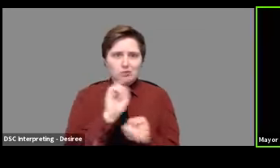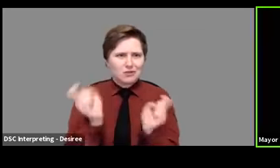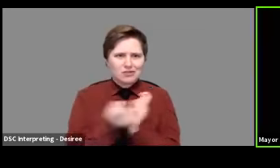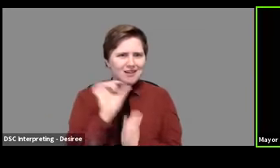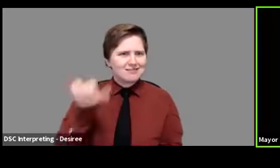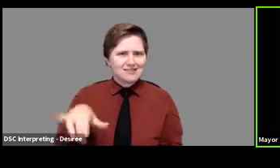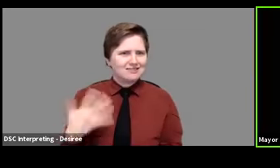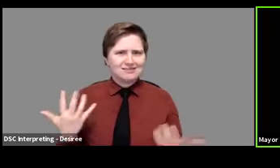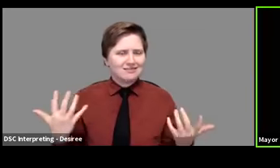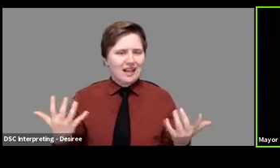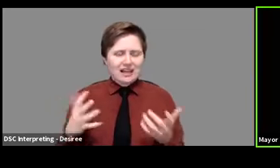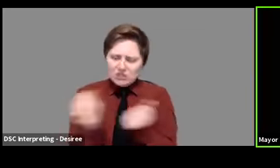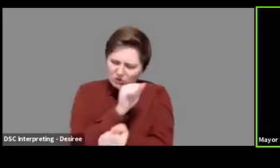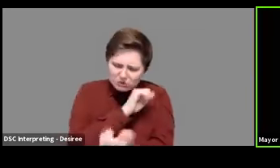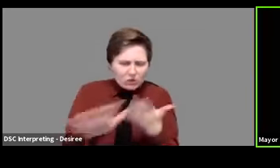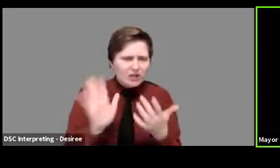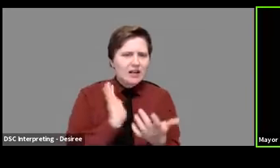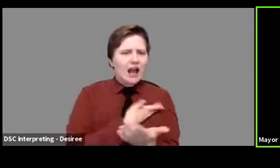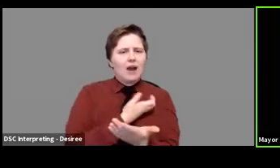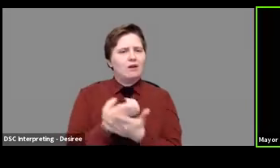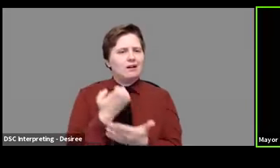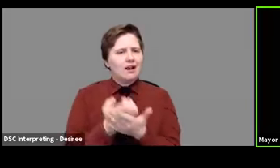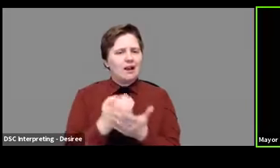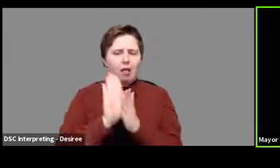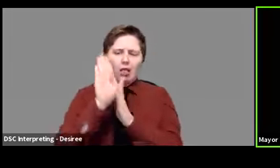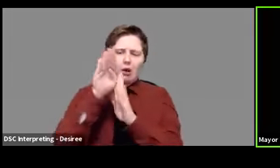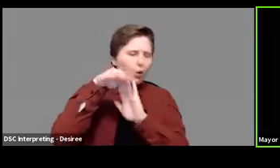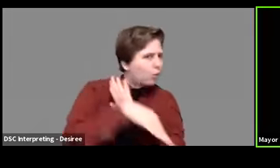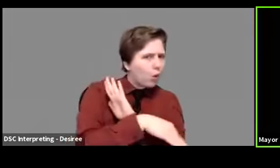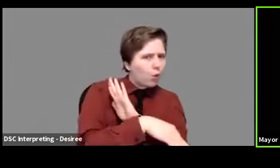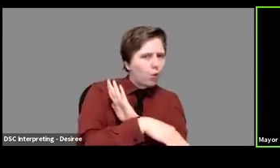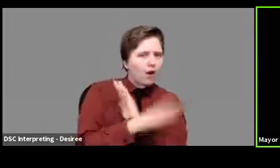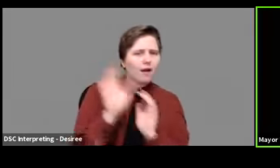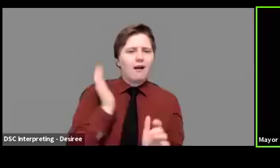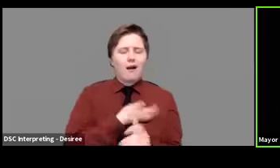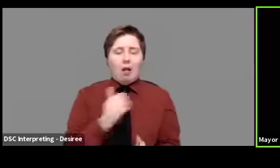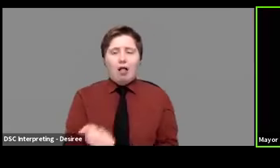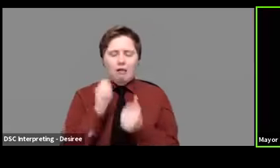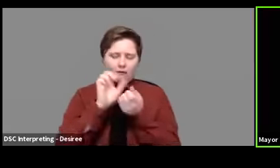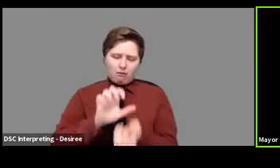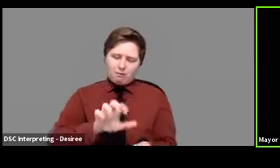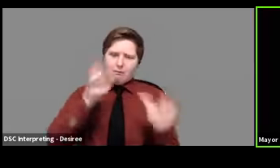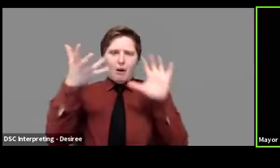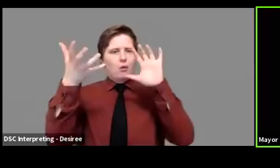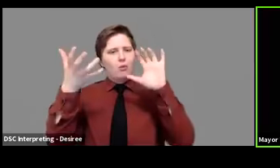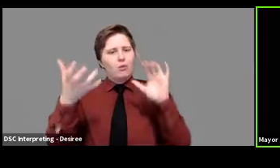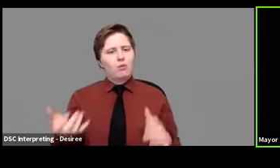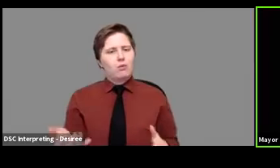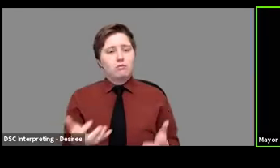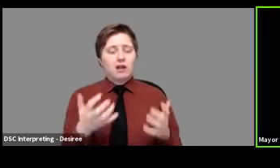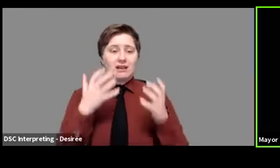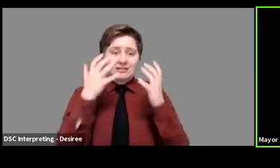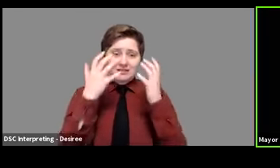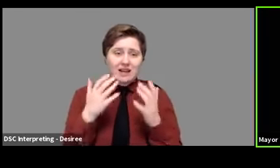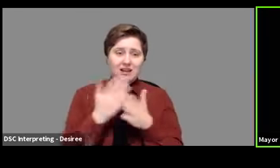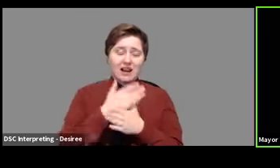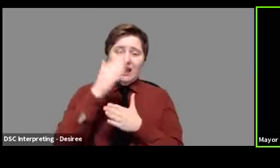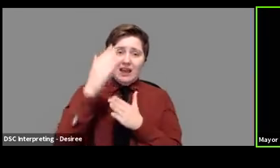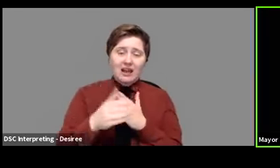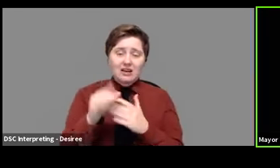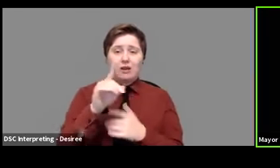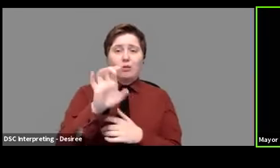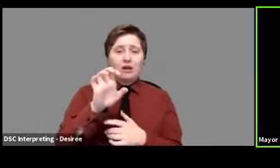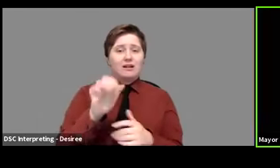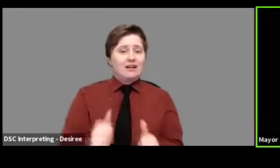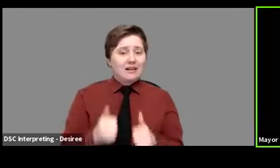It destroyed the economy. It has destroyed our lives in a lot of ways. It is sadly ended a hundred